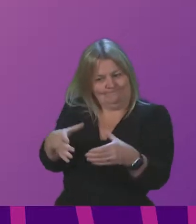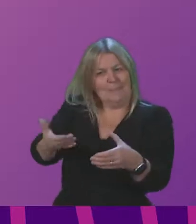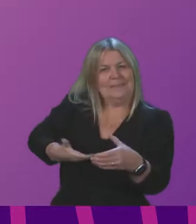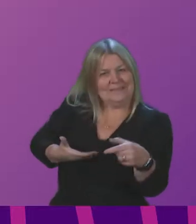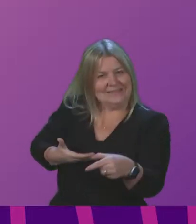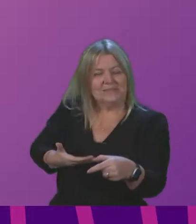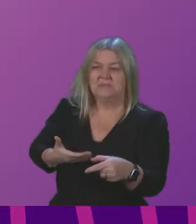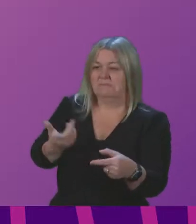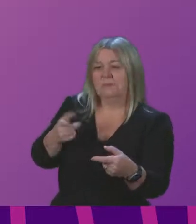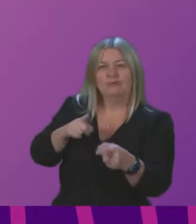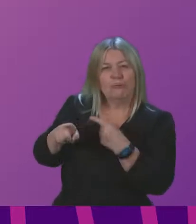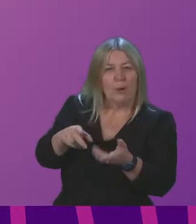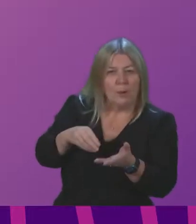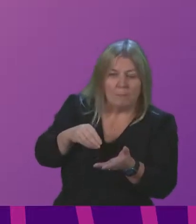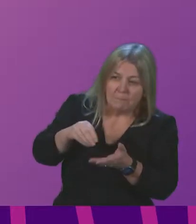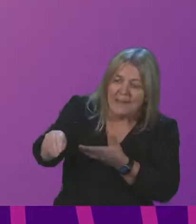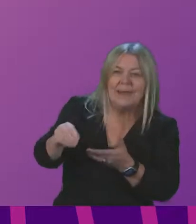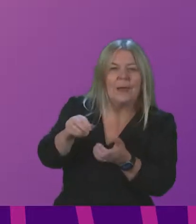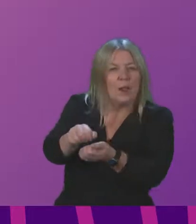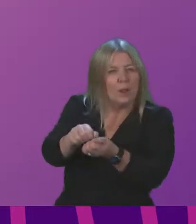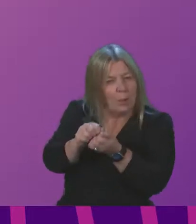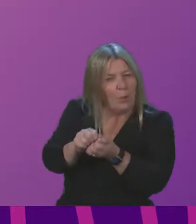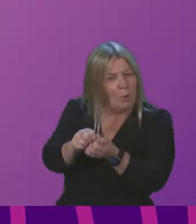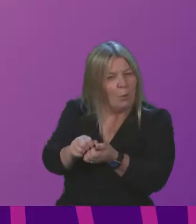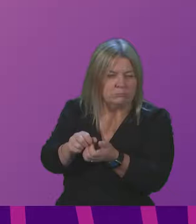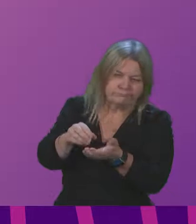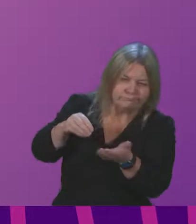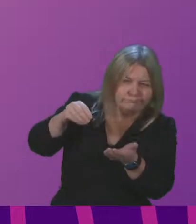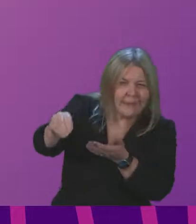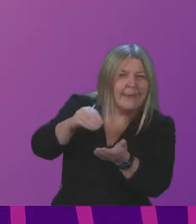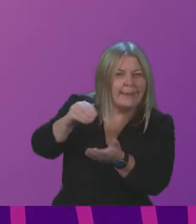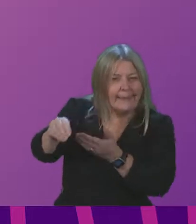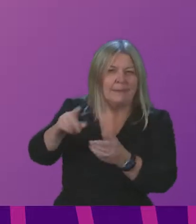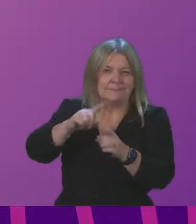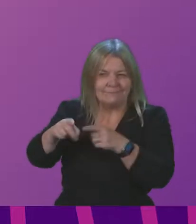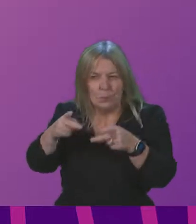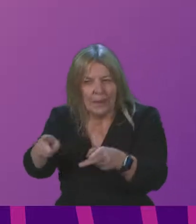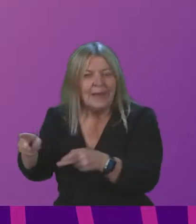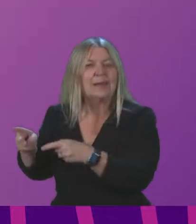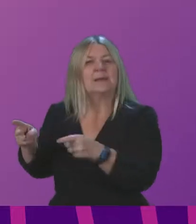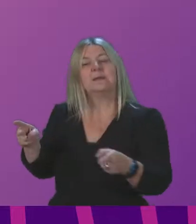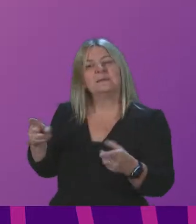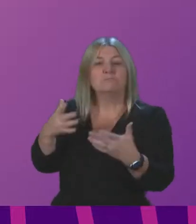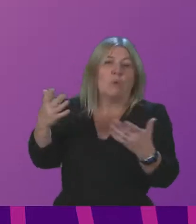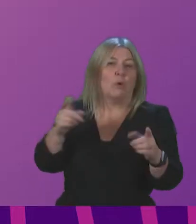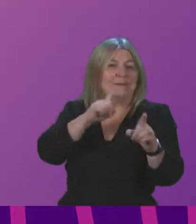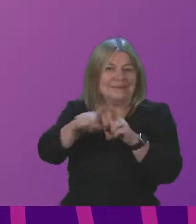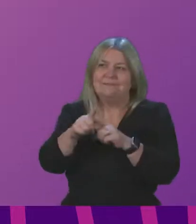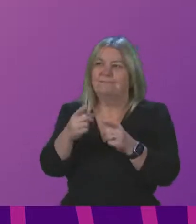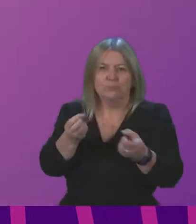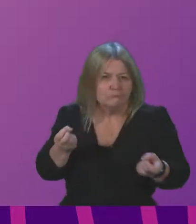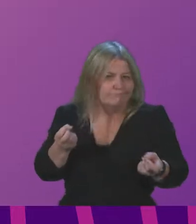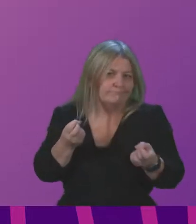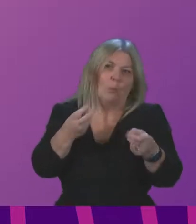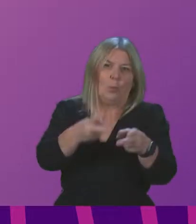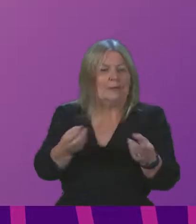repayments, repayments only starting when a certain level of profitability is reached and controlling costs such as non-domestic rates. The Committee